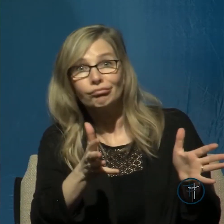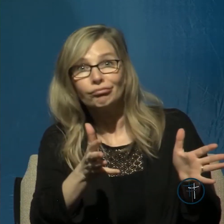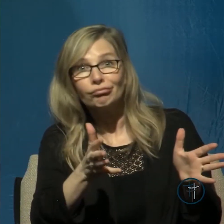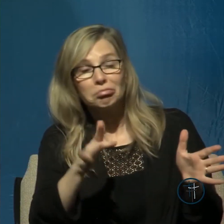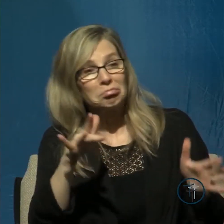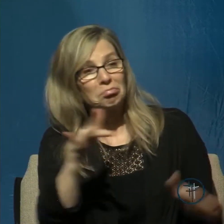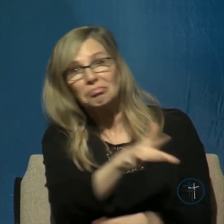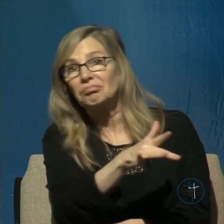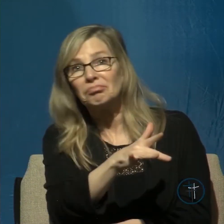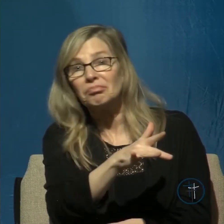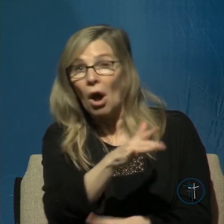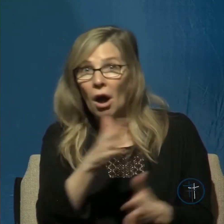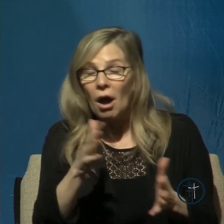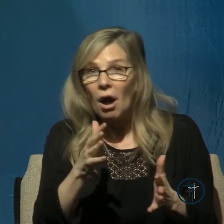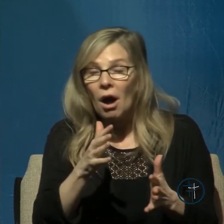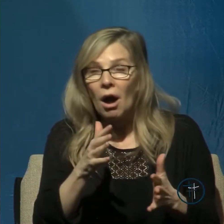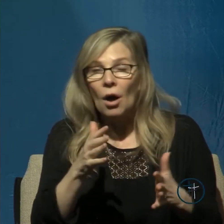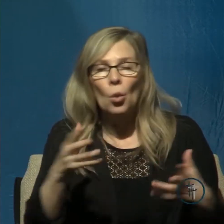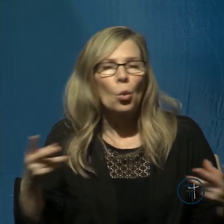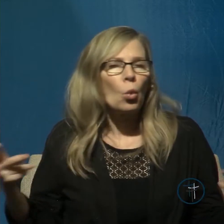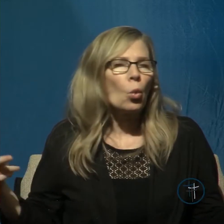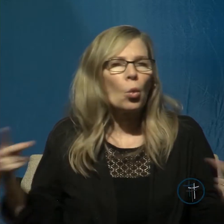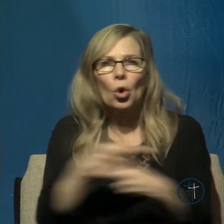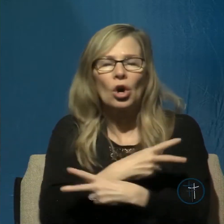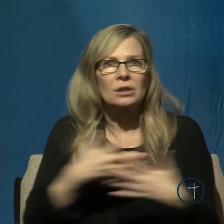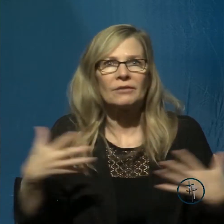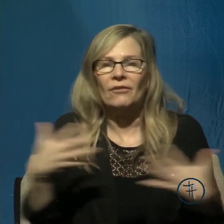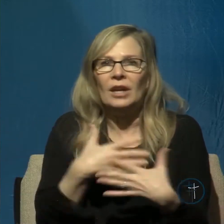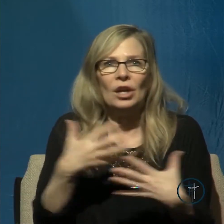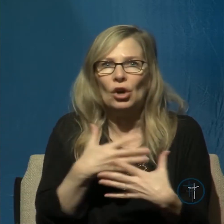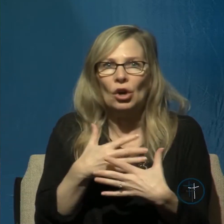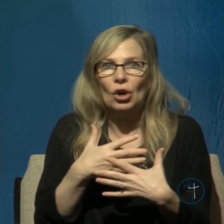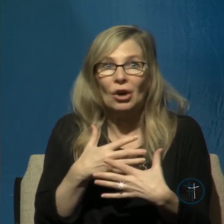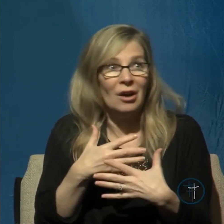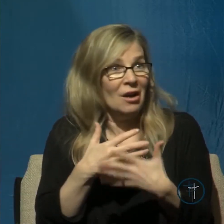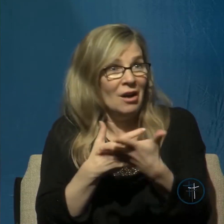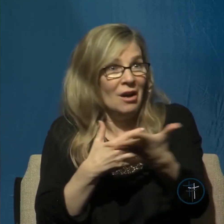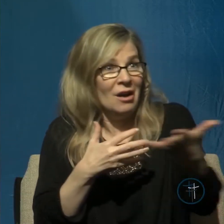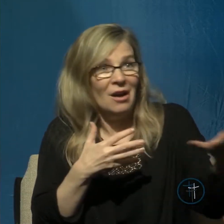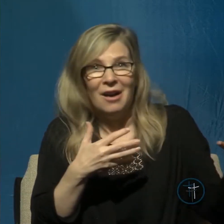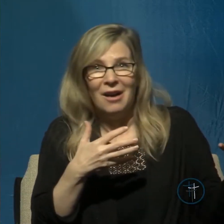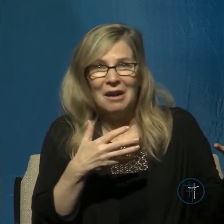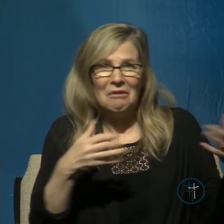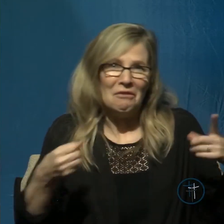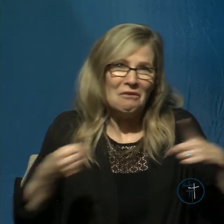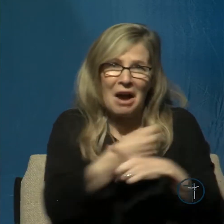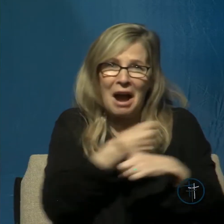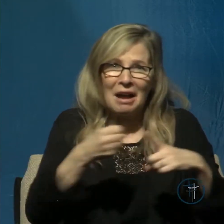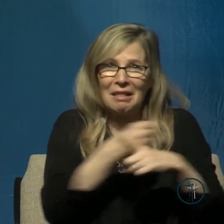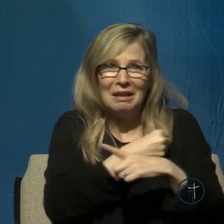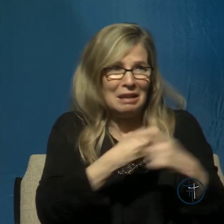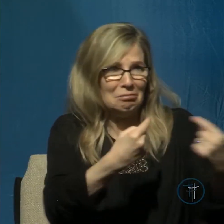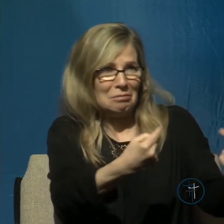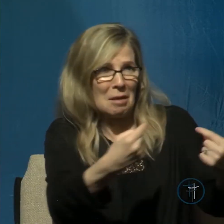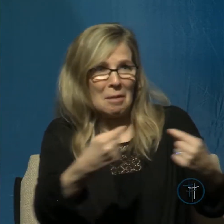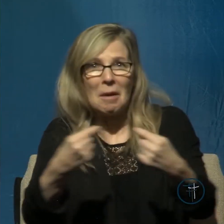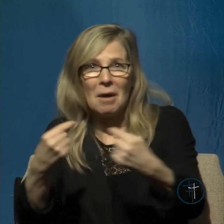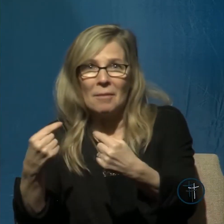had materialized, that of being violently attacked and killed by his enemies. That's why he says, notice in verse